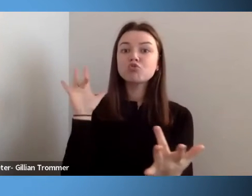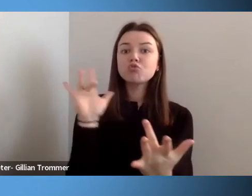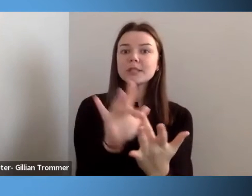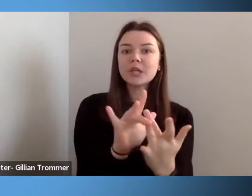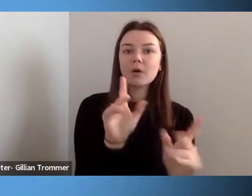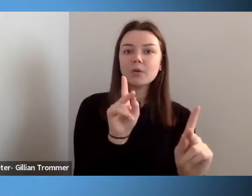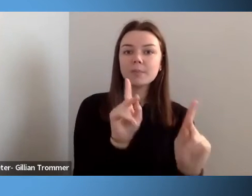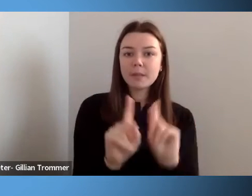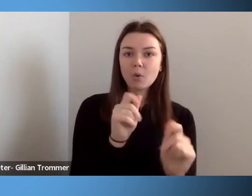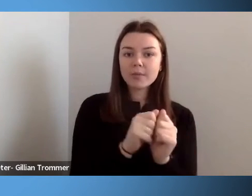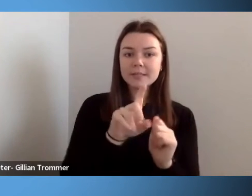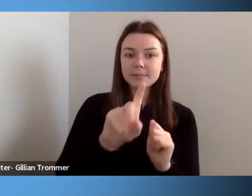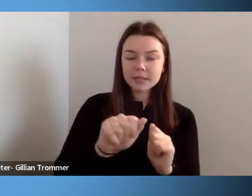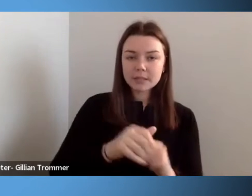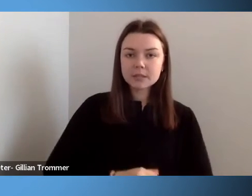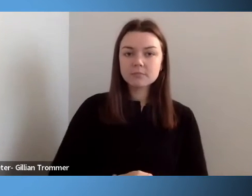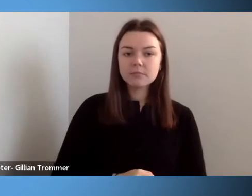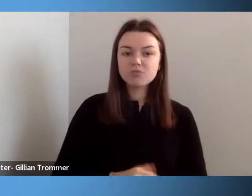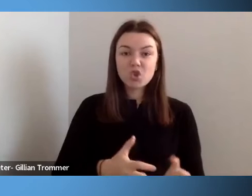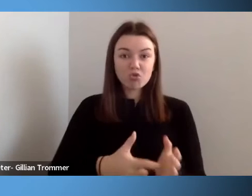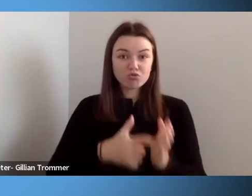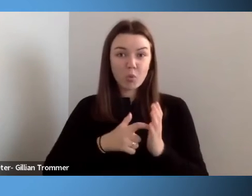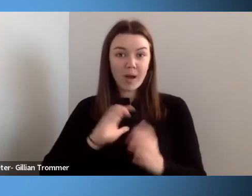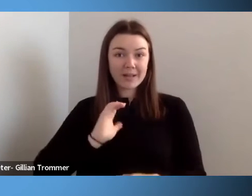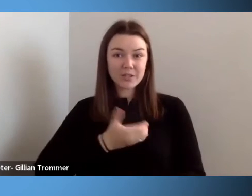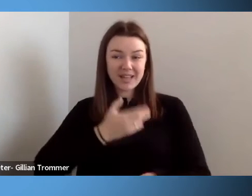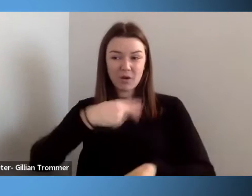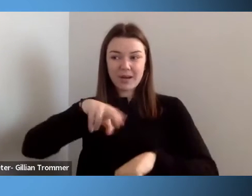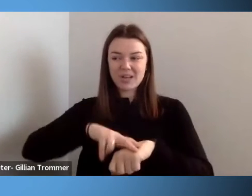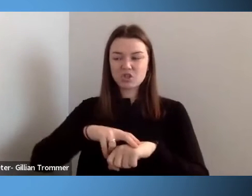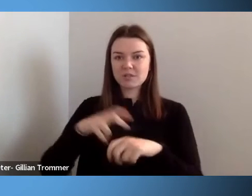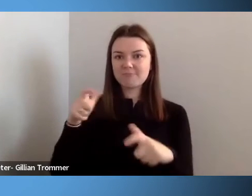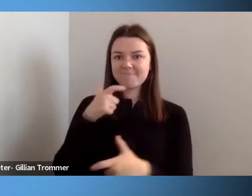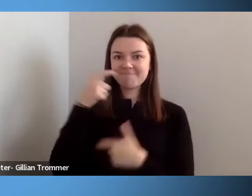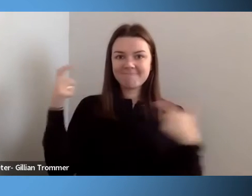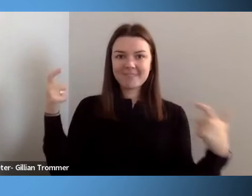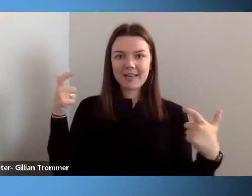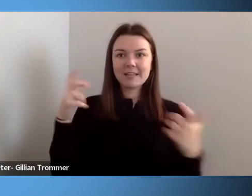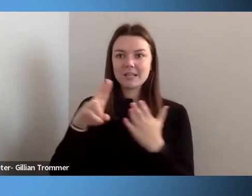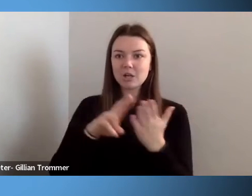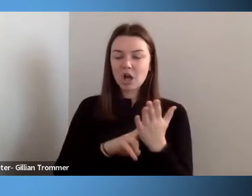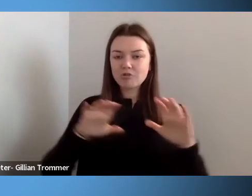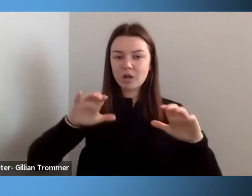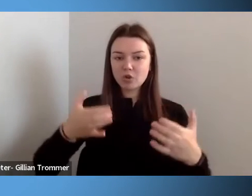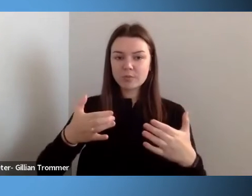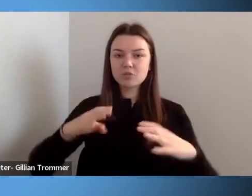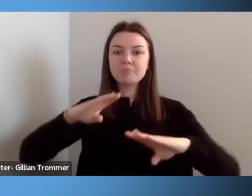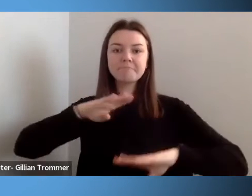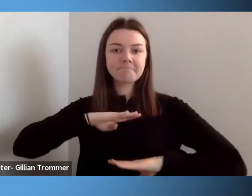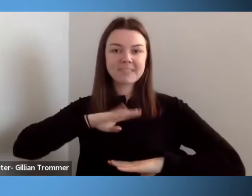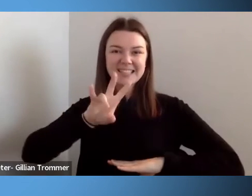our nation's largest contractors to meet those 7% aspirational workforce goals.